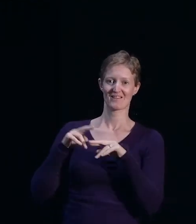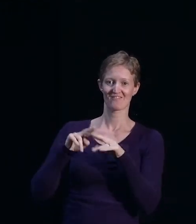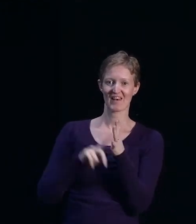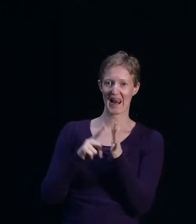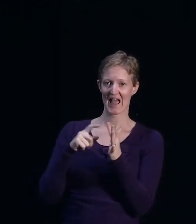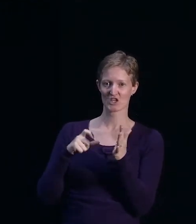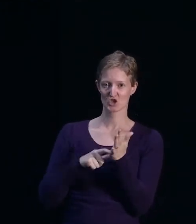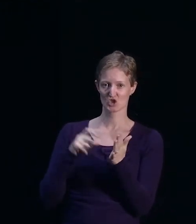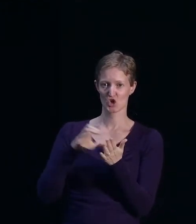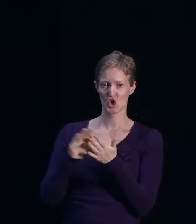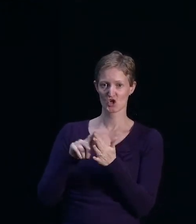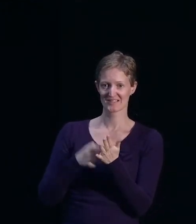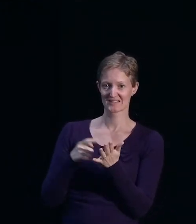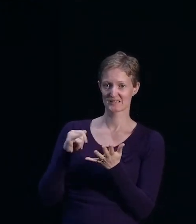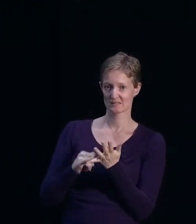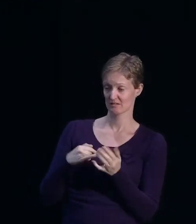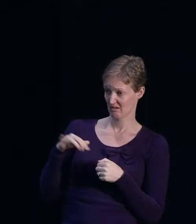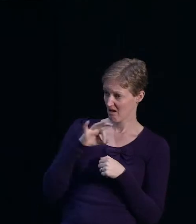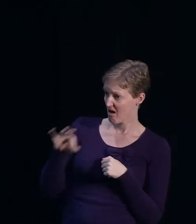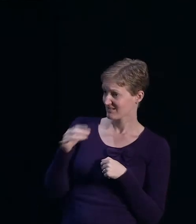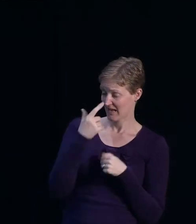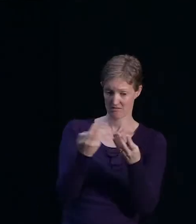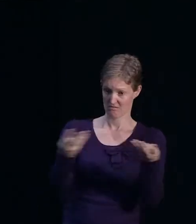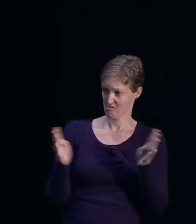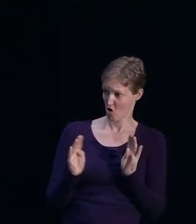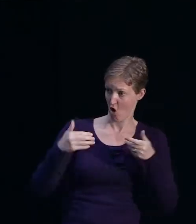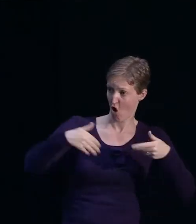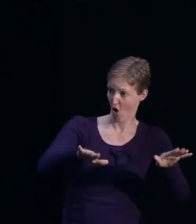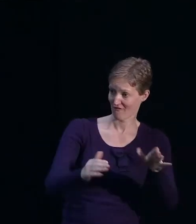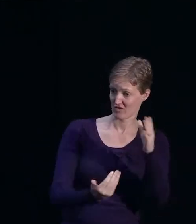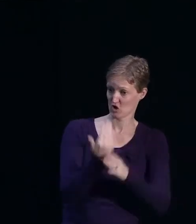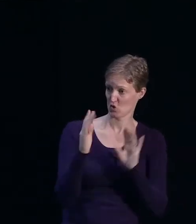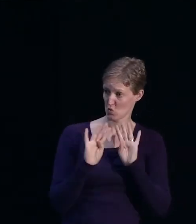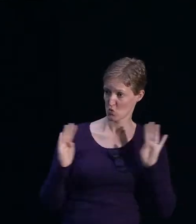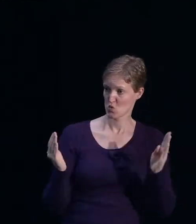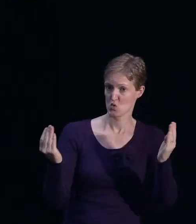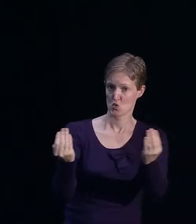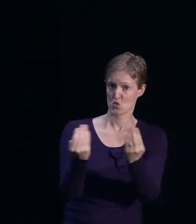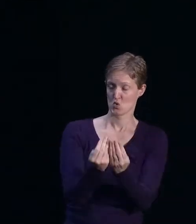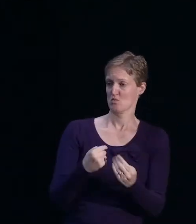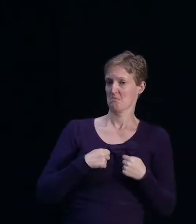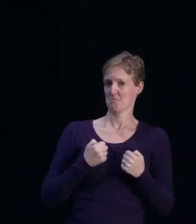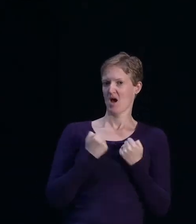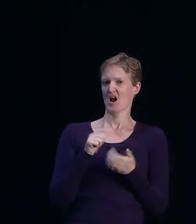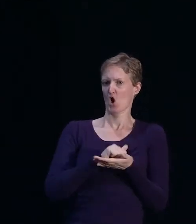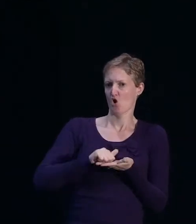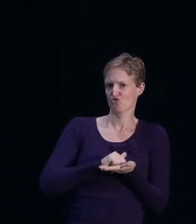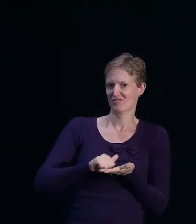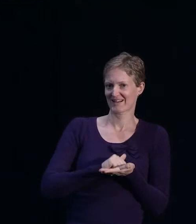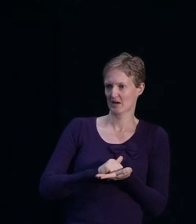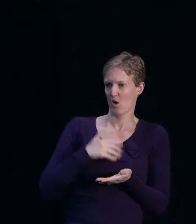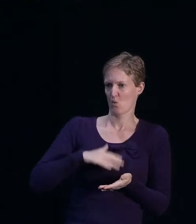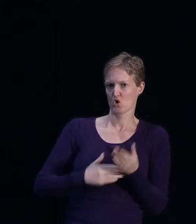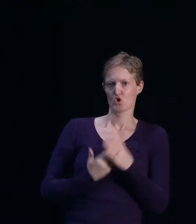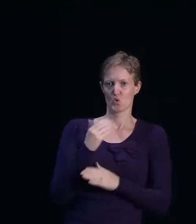categorically refused to replace a concrete block veneer with weather boards as I offered to do so.